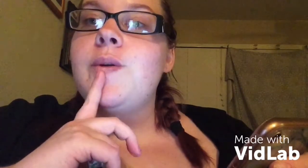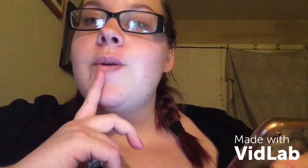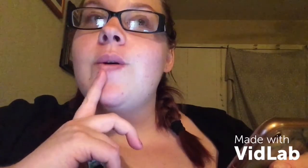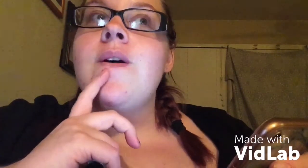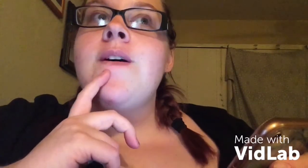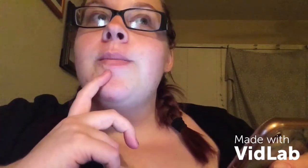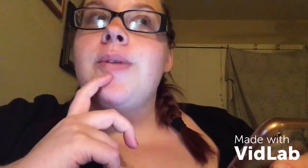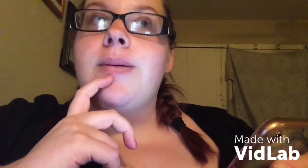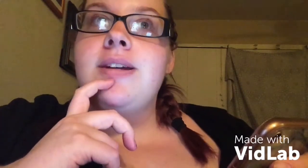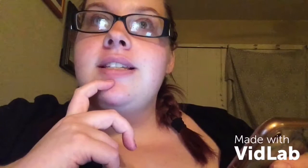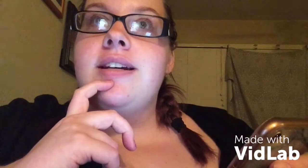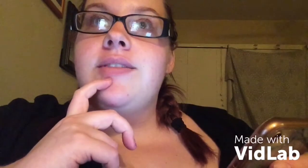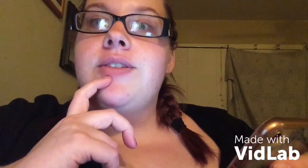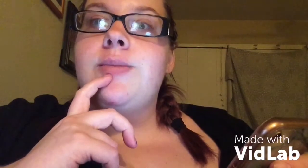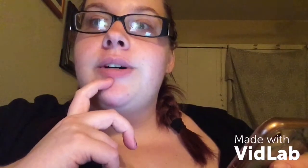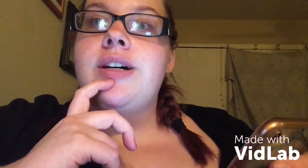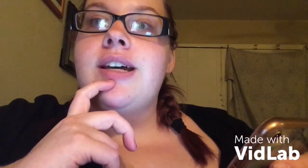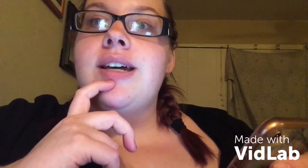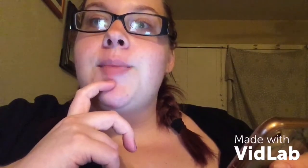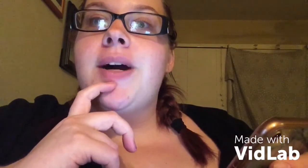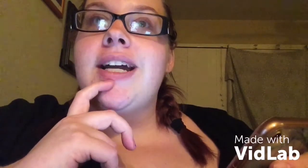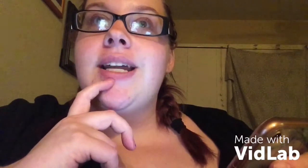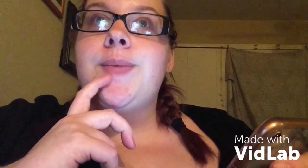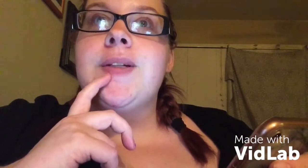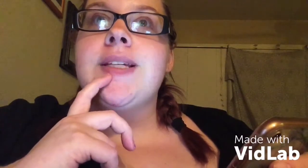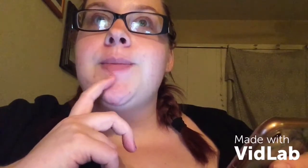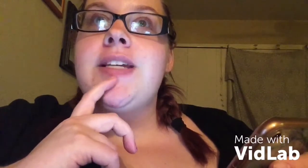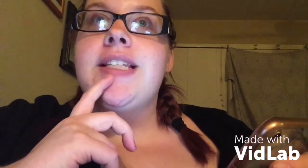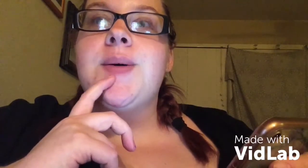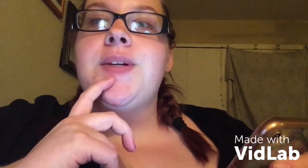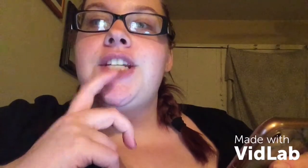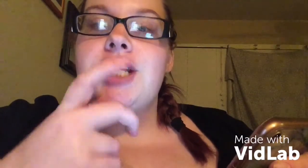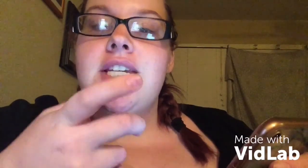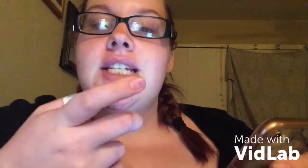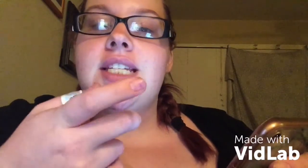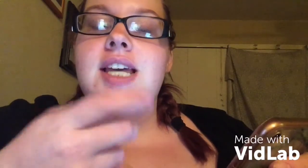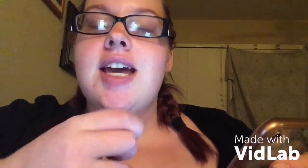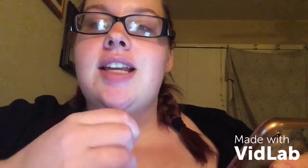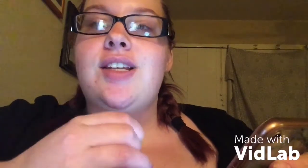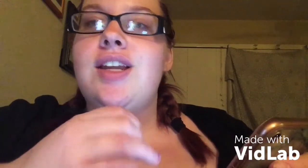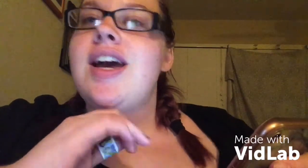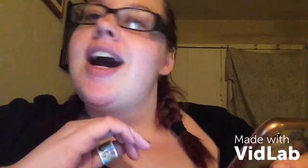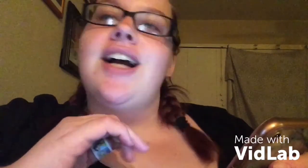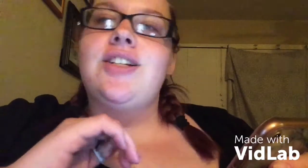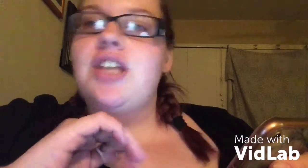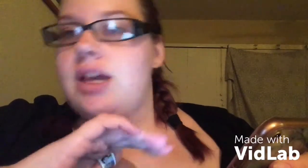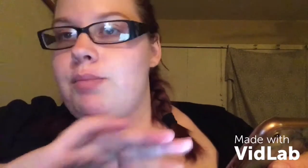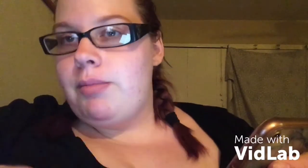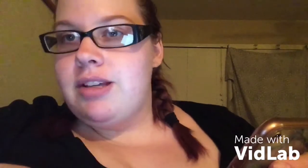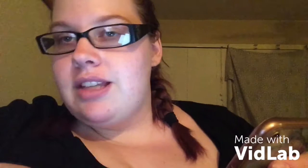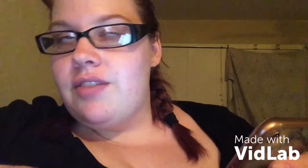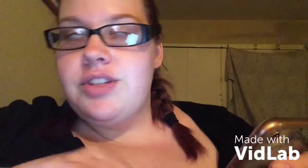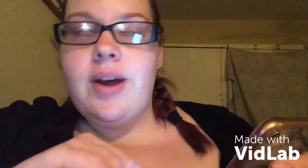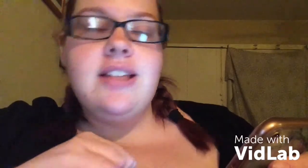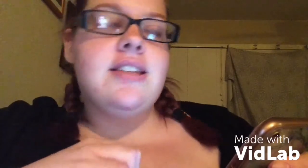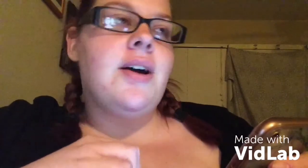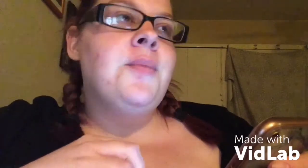bring myself to put pineapples on pizza with cheese and I just can't bring myself to it. So,